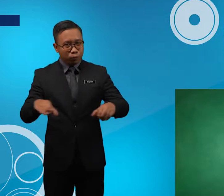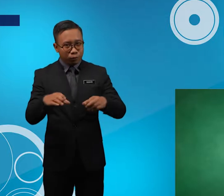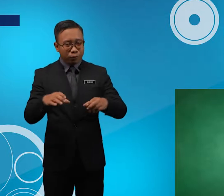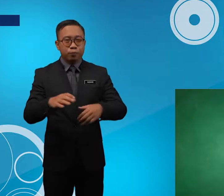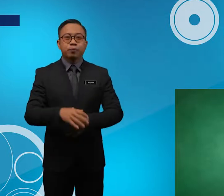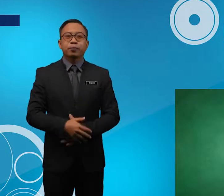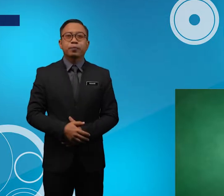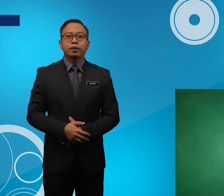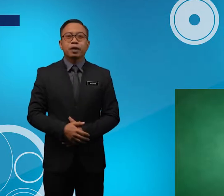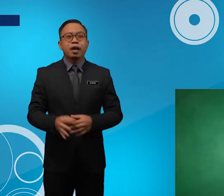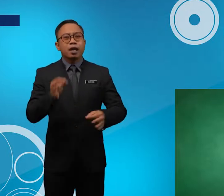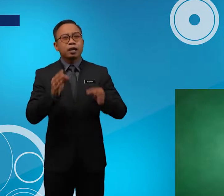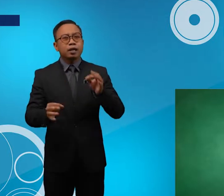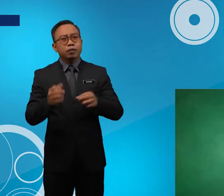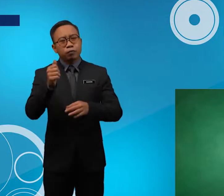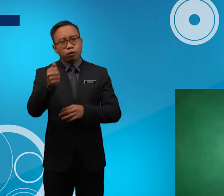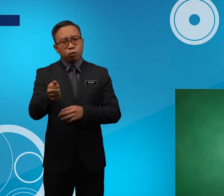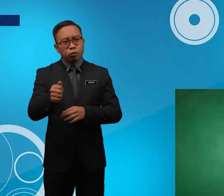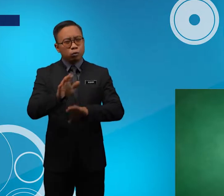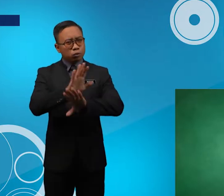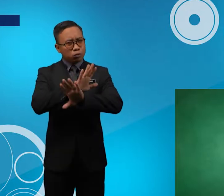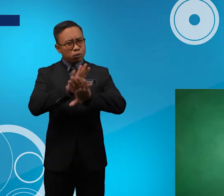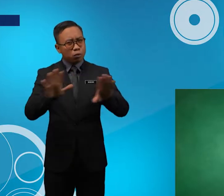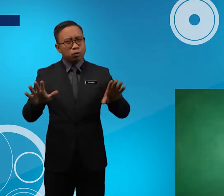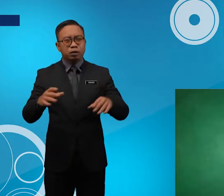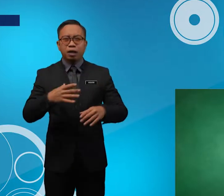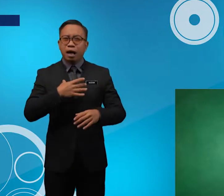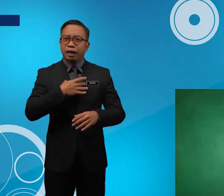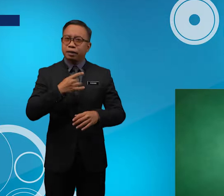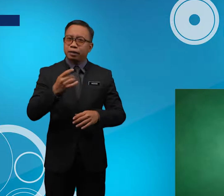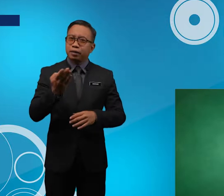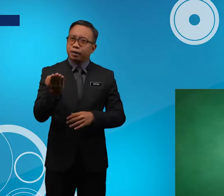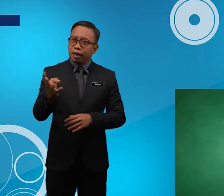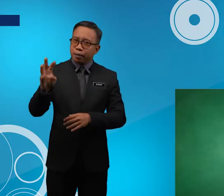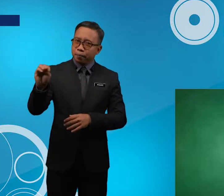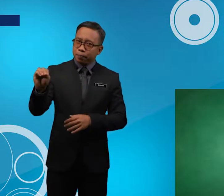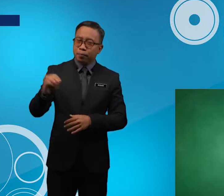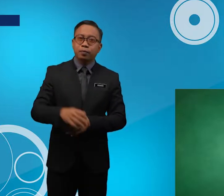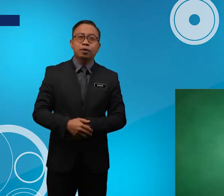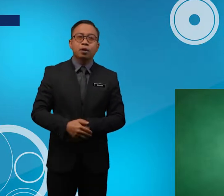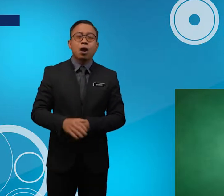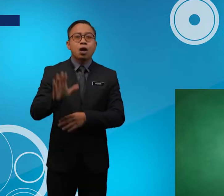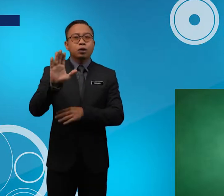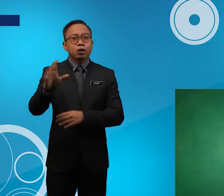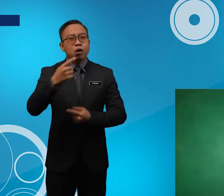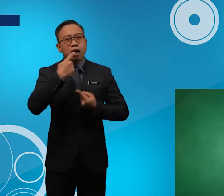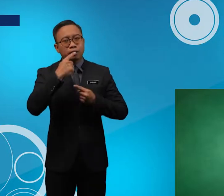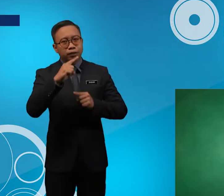If You Don't Like Them Your Answer